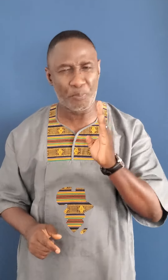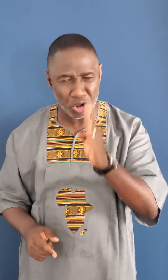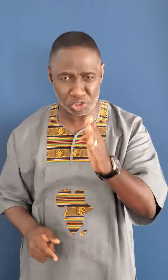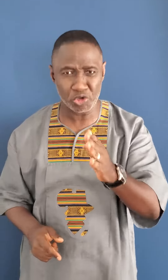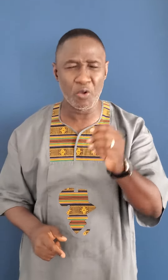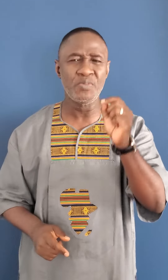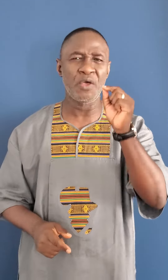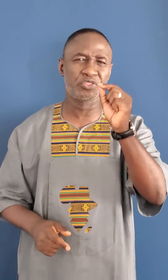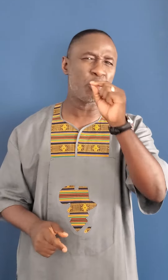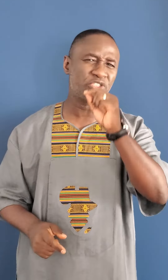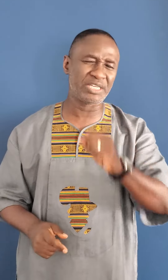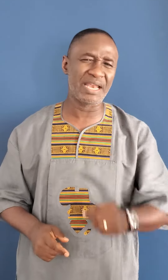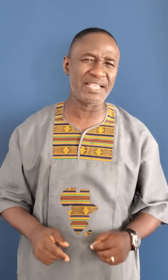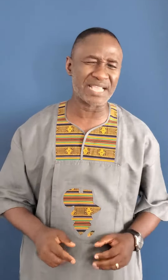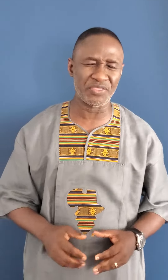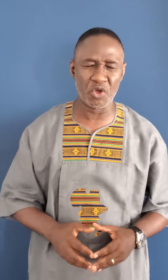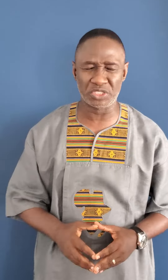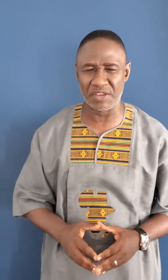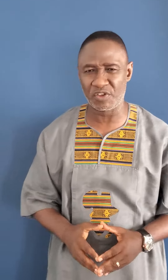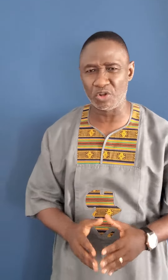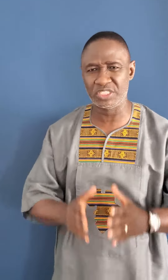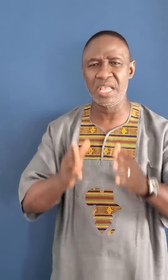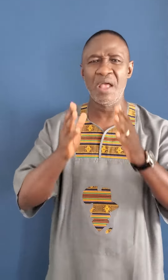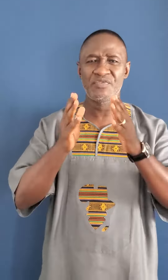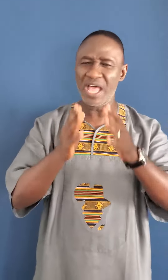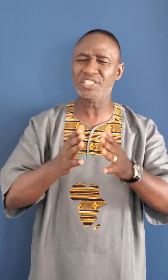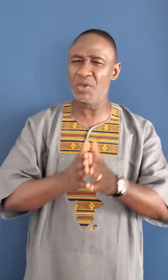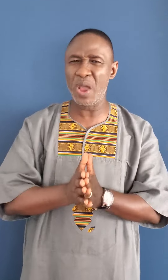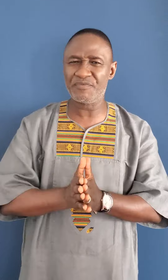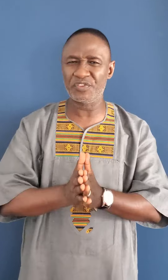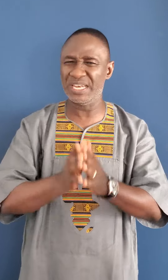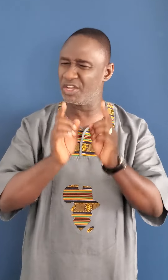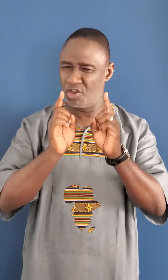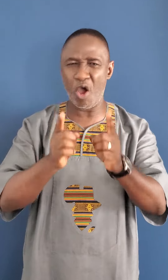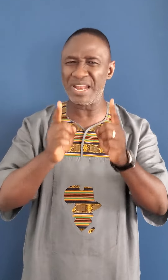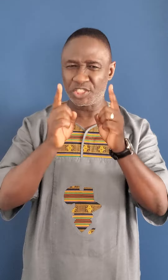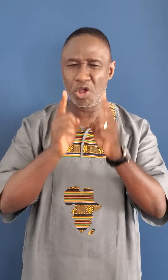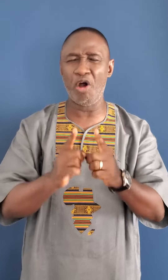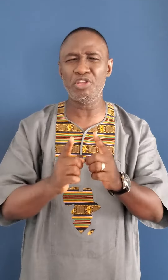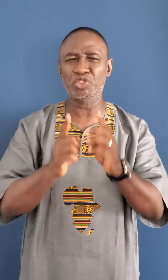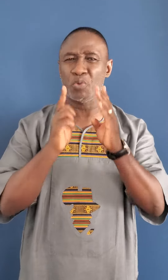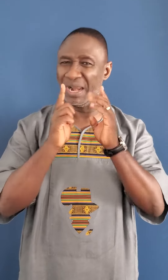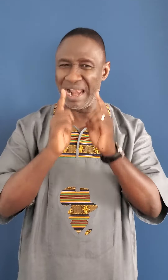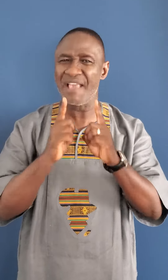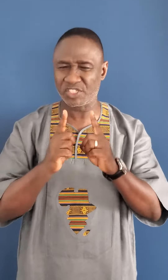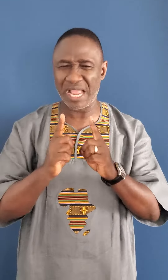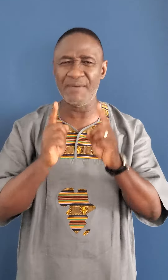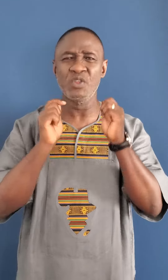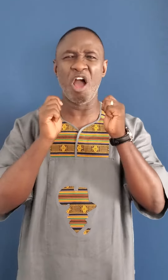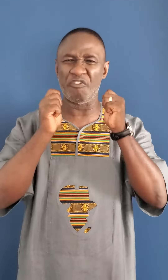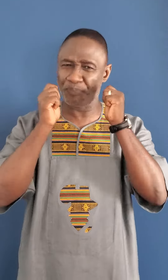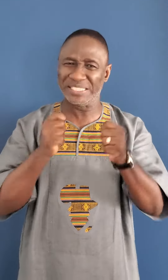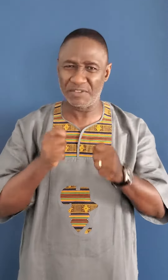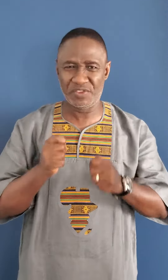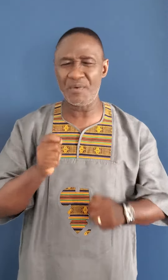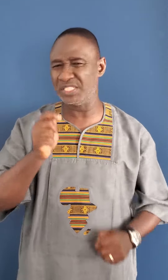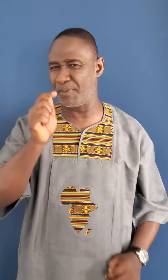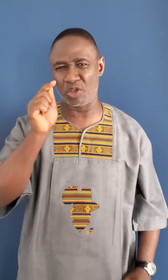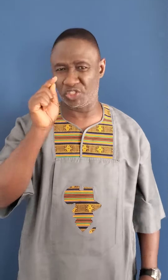push through those delays and those difficulties that's the word for the day god has called you to a lifestyle of perseverance because